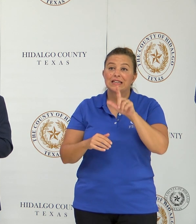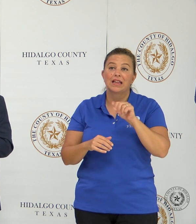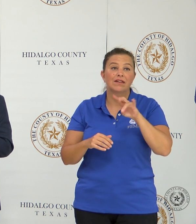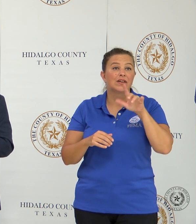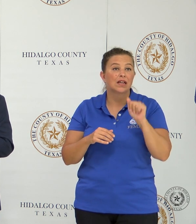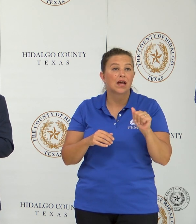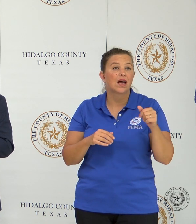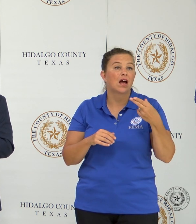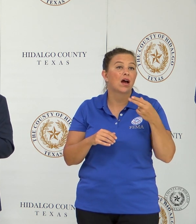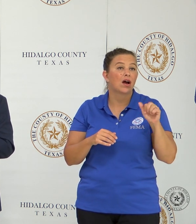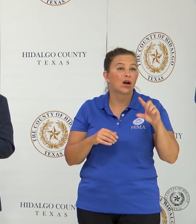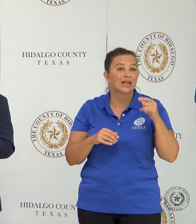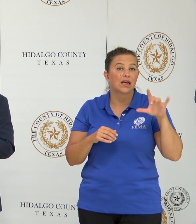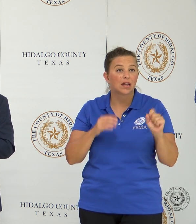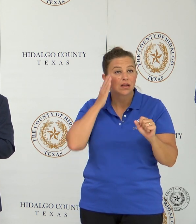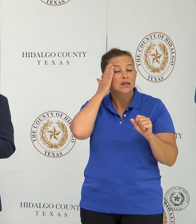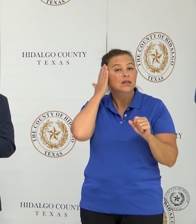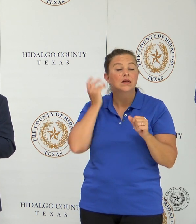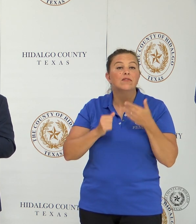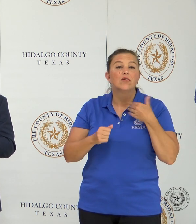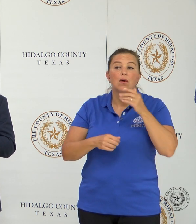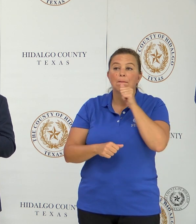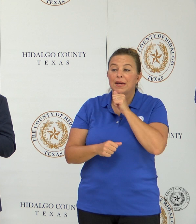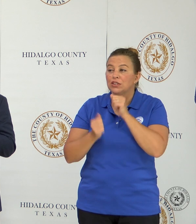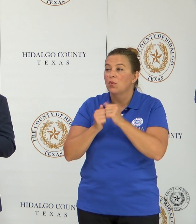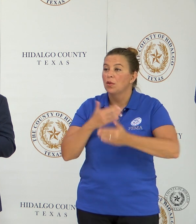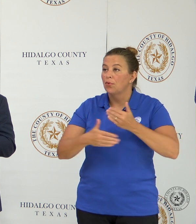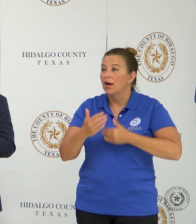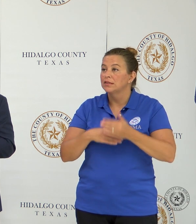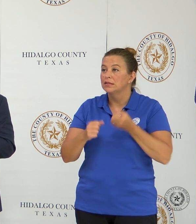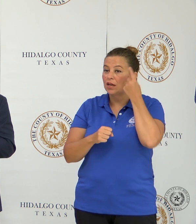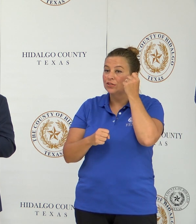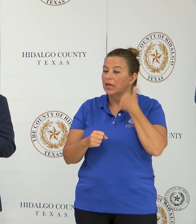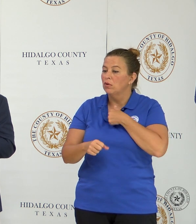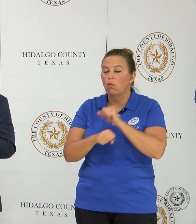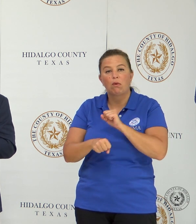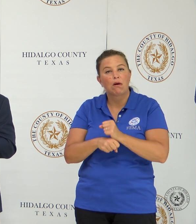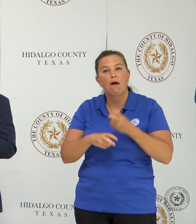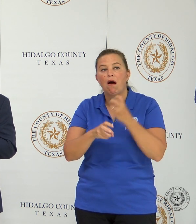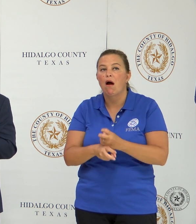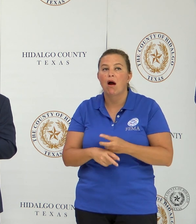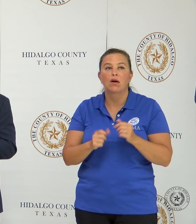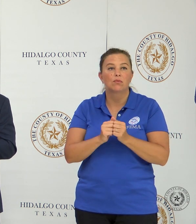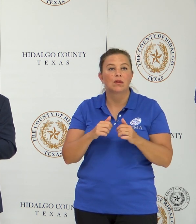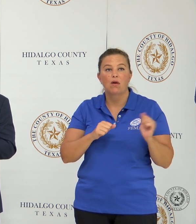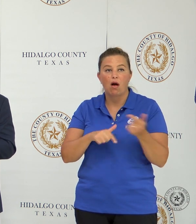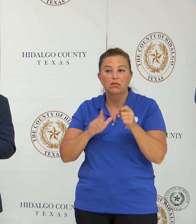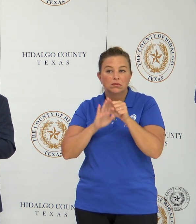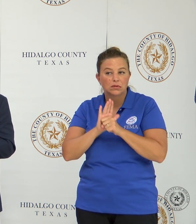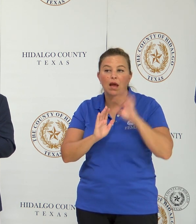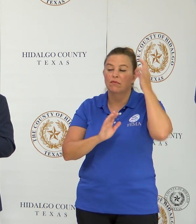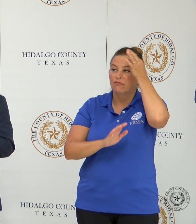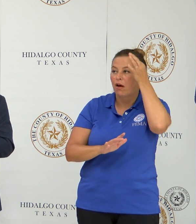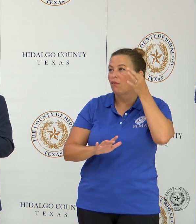and Hargill for being patient with the process. Understand that we are working as diligently as we can with all of our state and federal